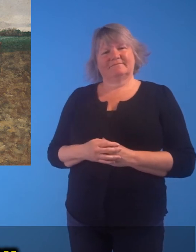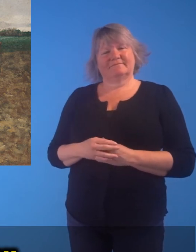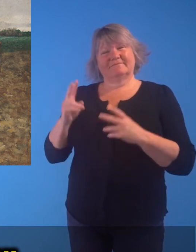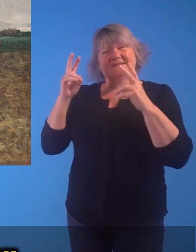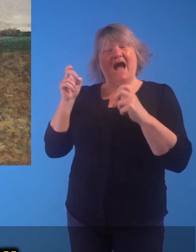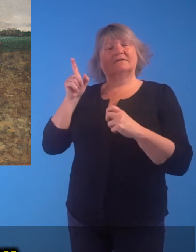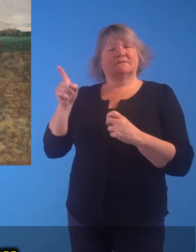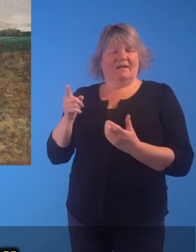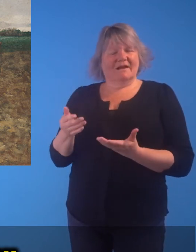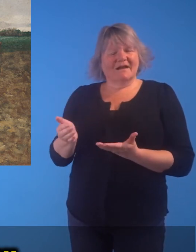Gathering stones.